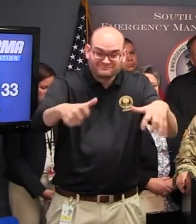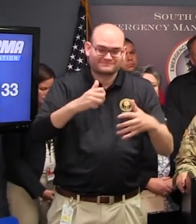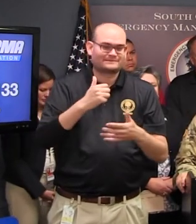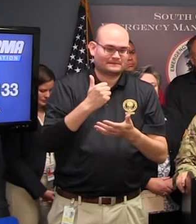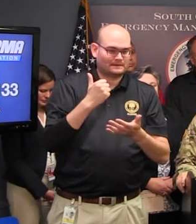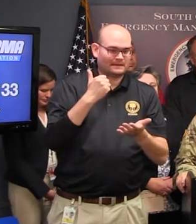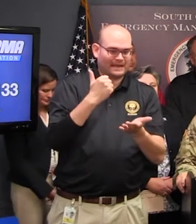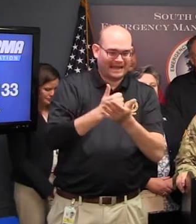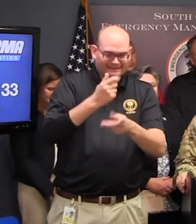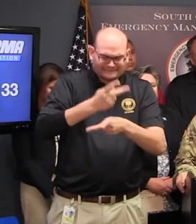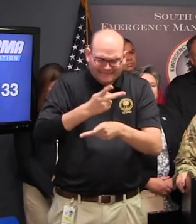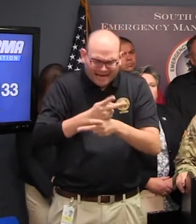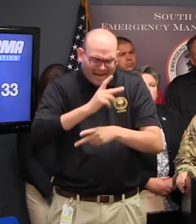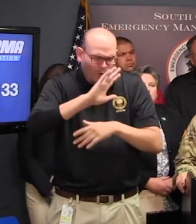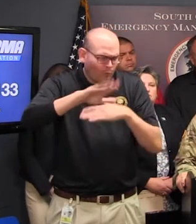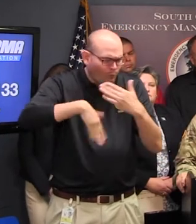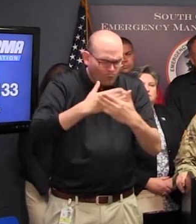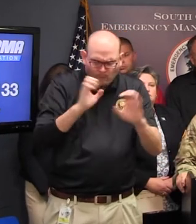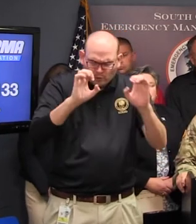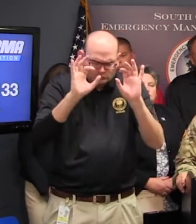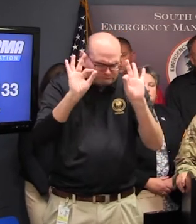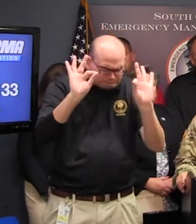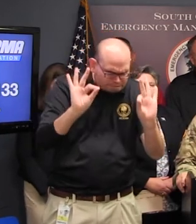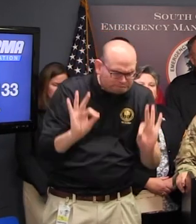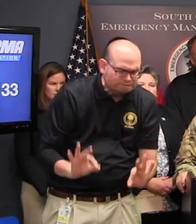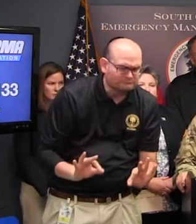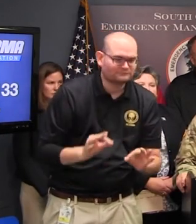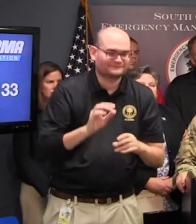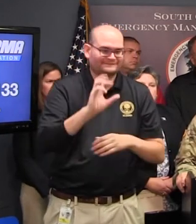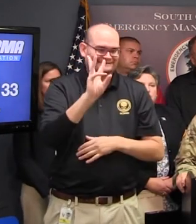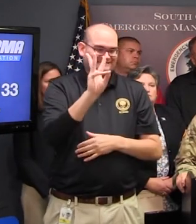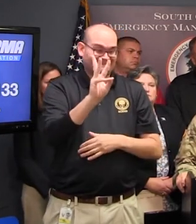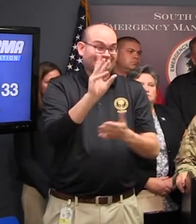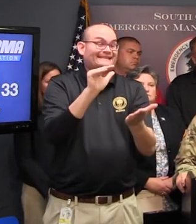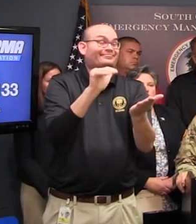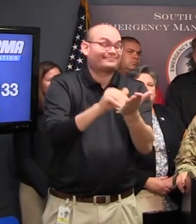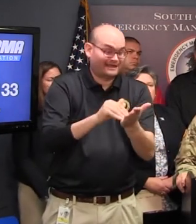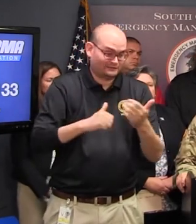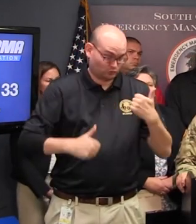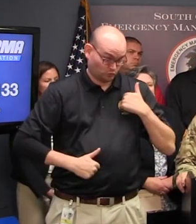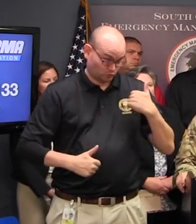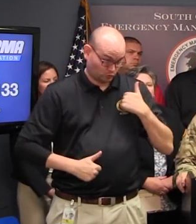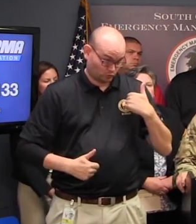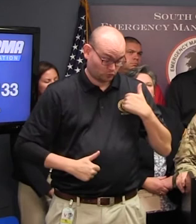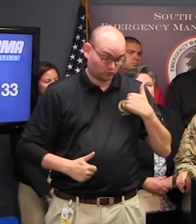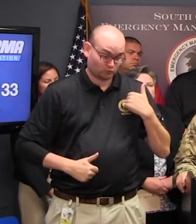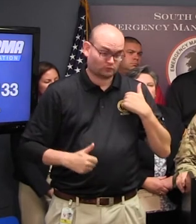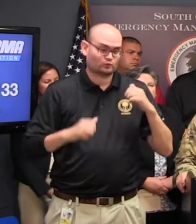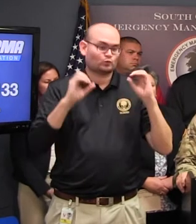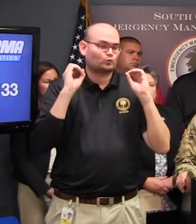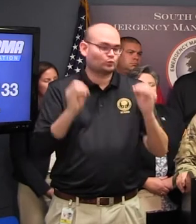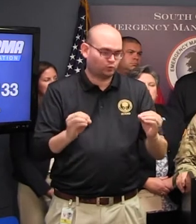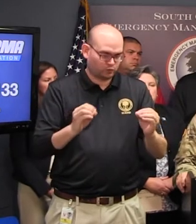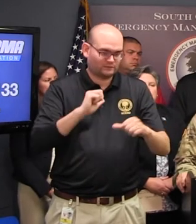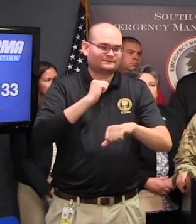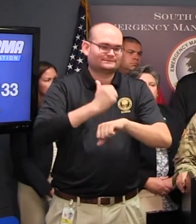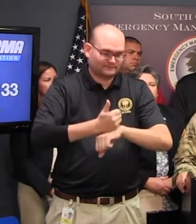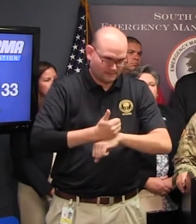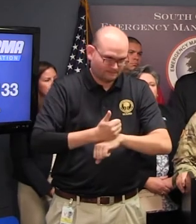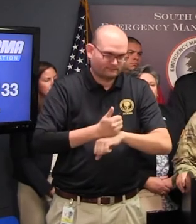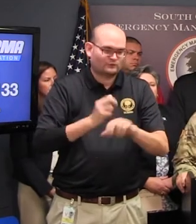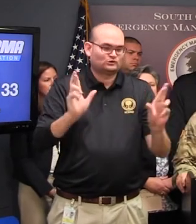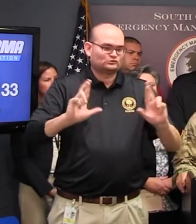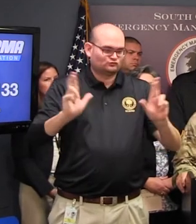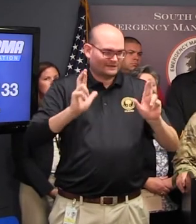another 6,000 troops that are not engaged at all so we are well positioned the